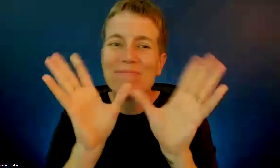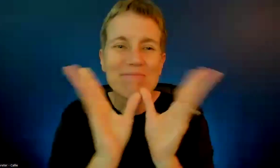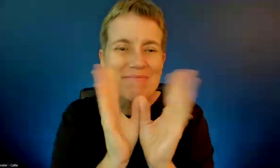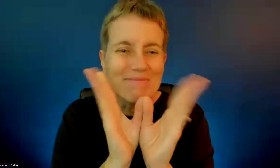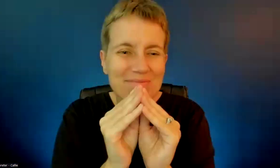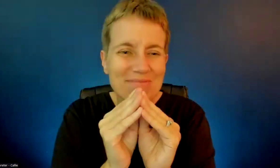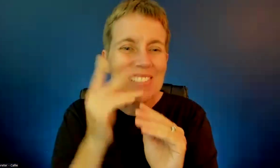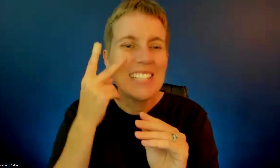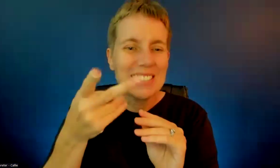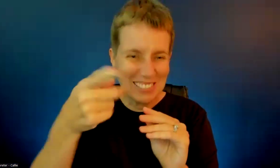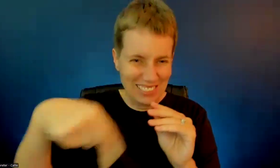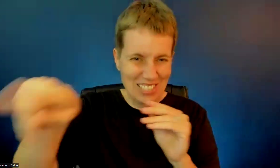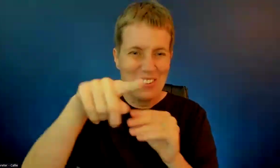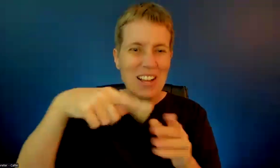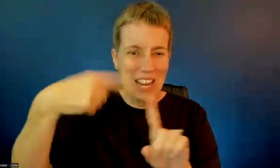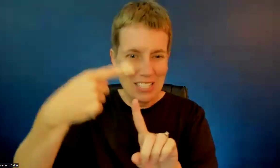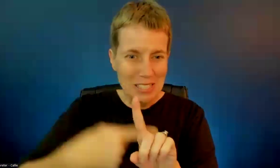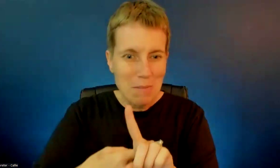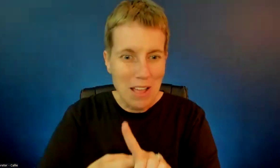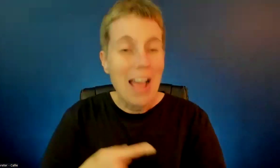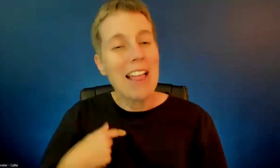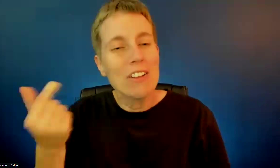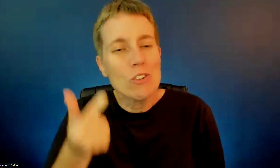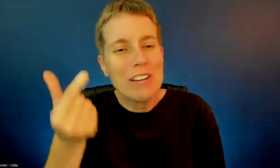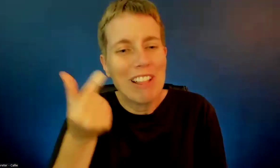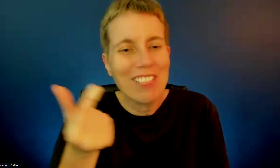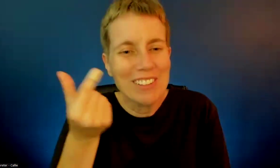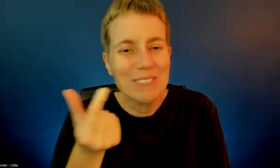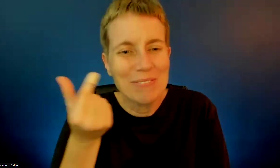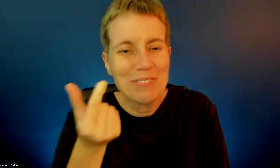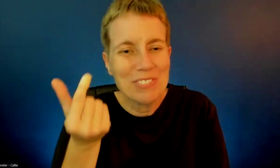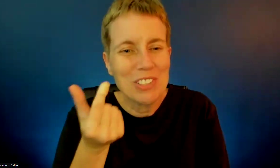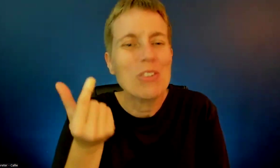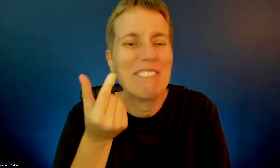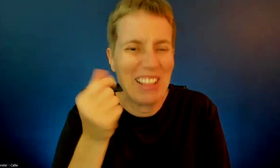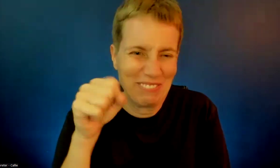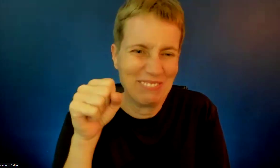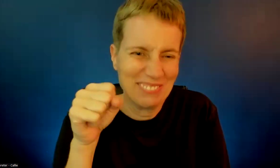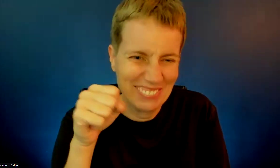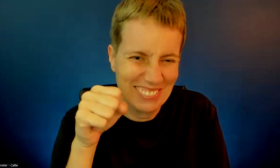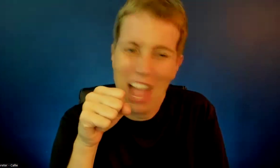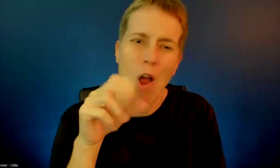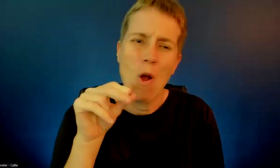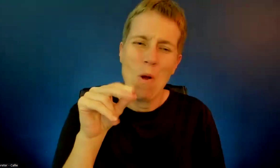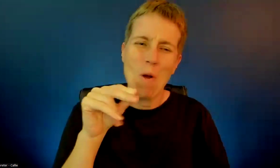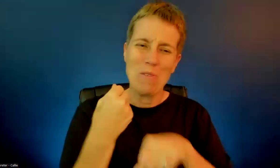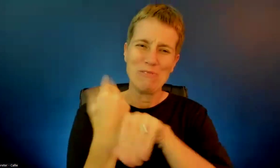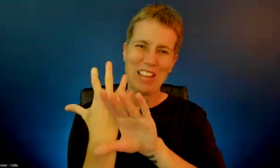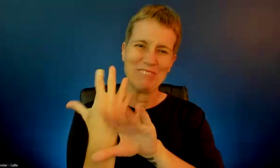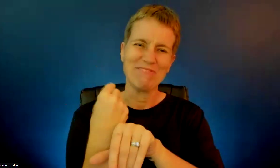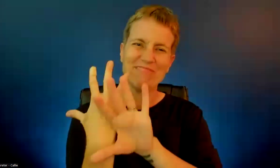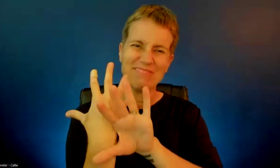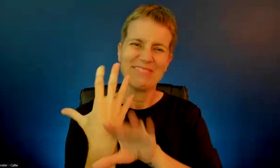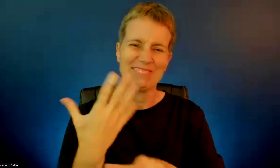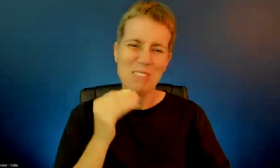next month. There you go. And be on time, I promise. Thank you. And Janet, as